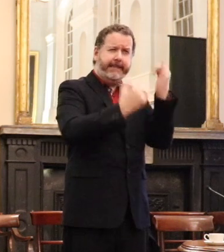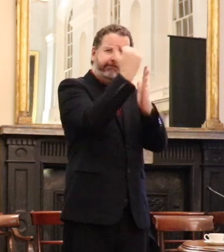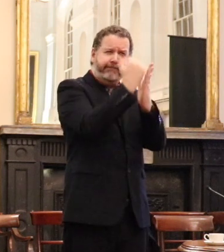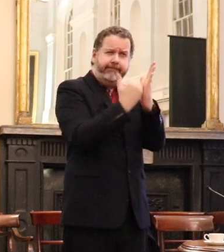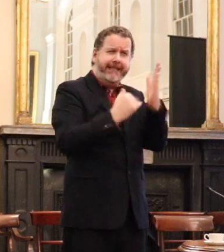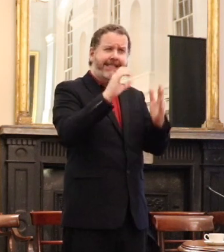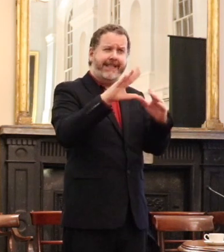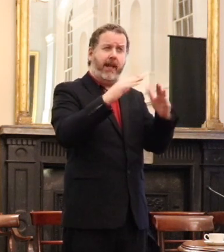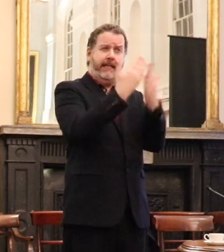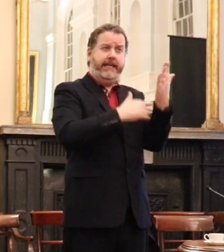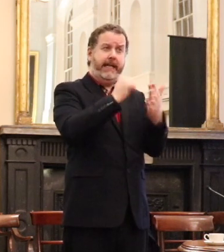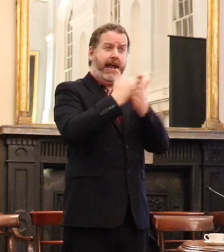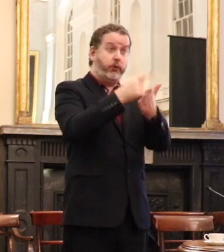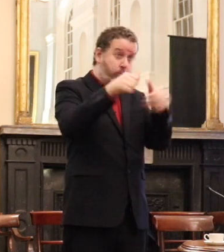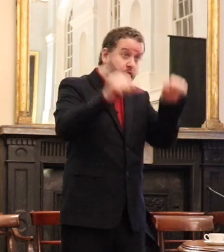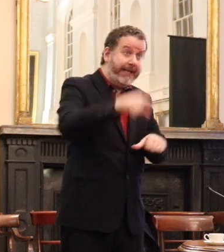blade?